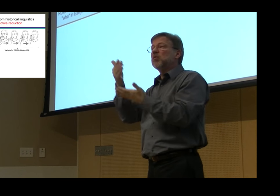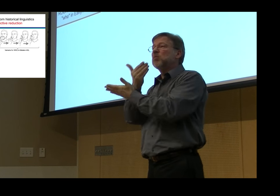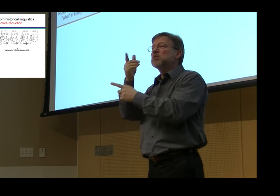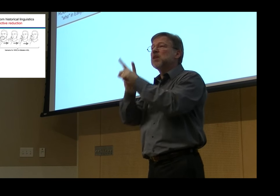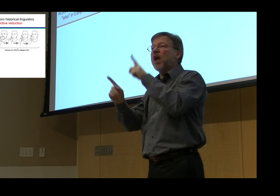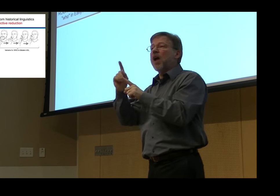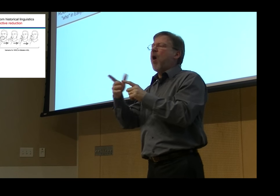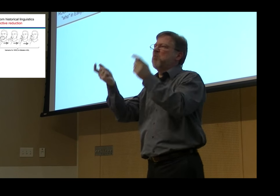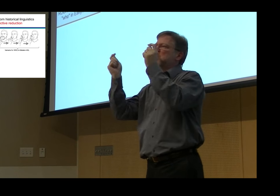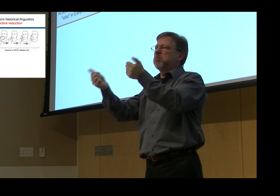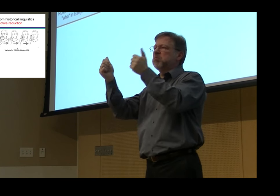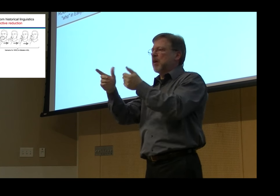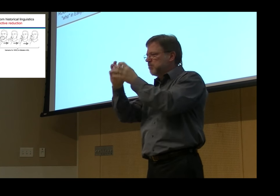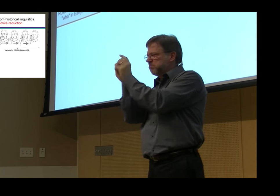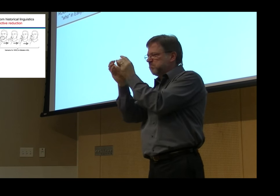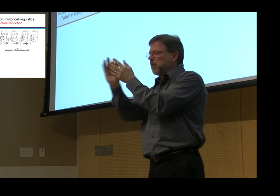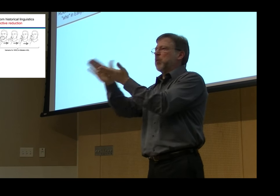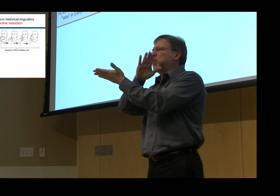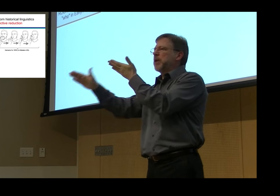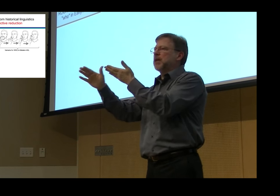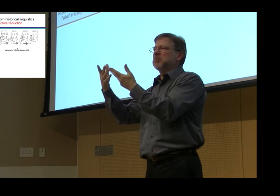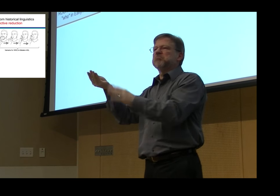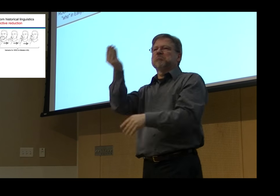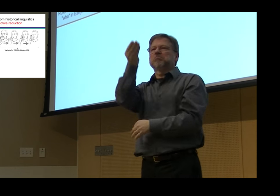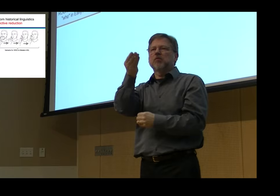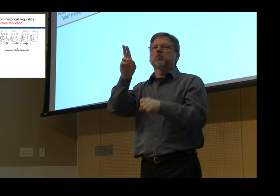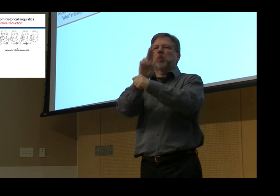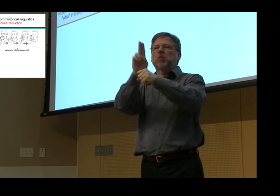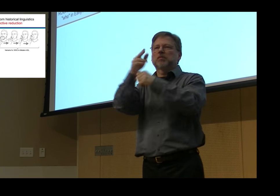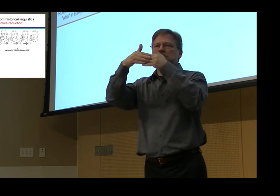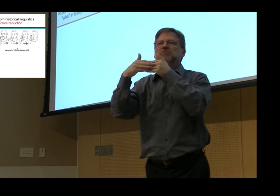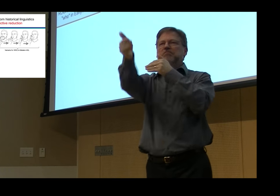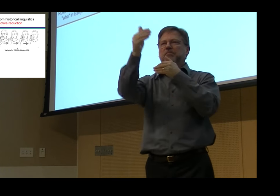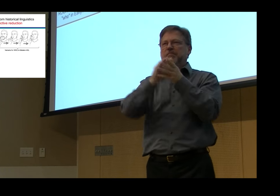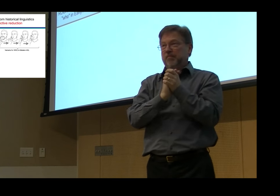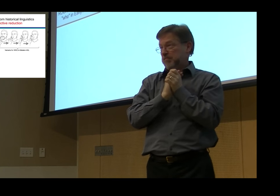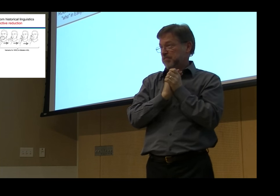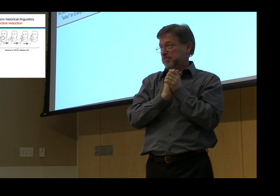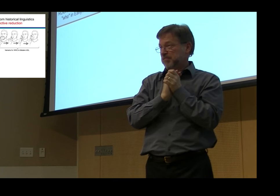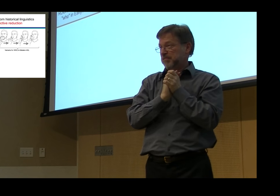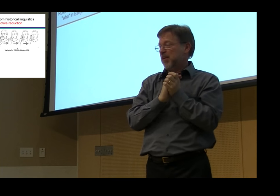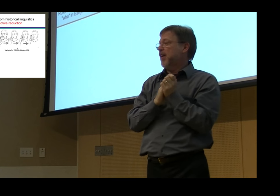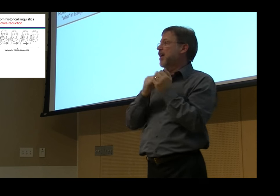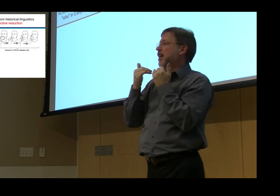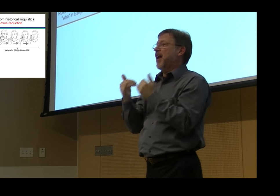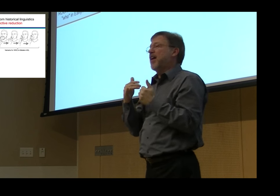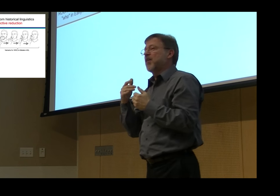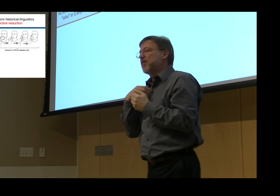assume that signs quickly become reduced so that